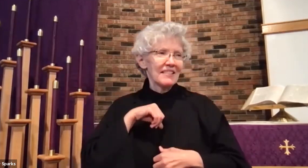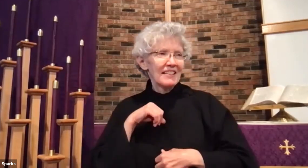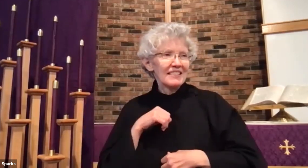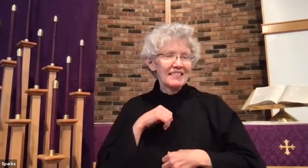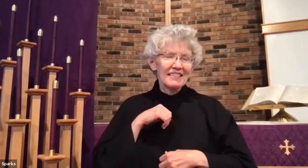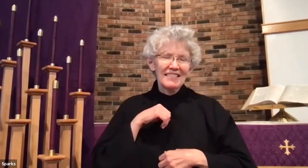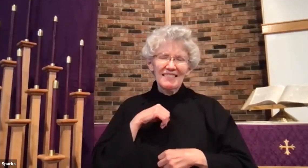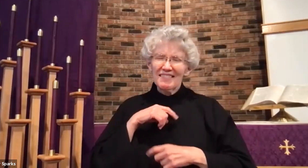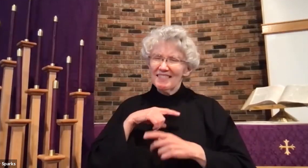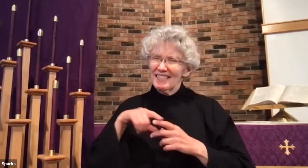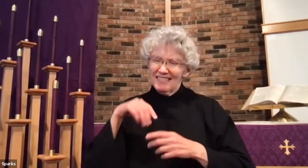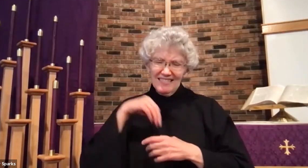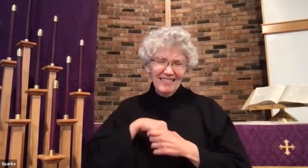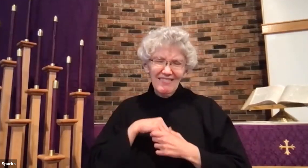ourselves with others. others.